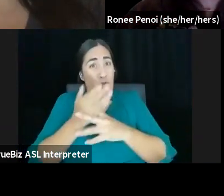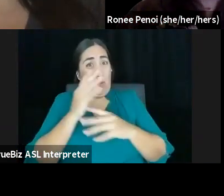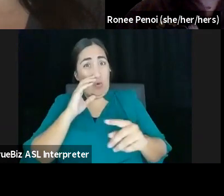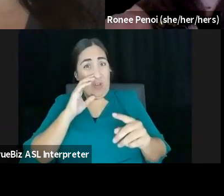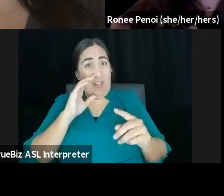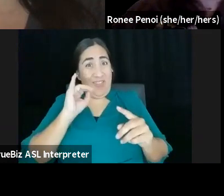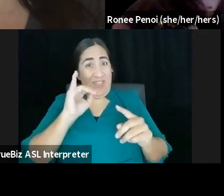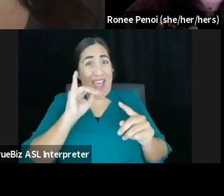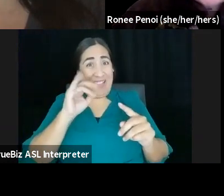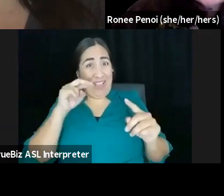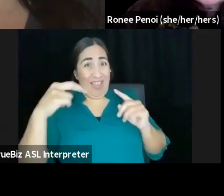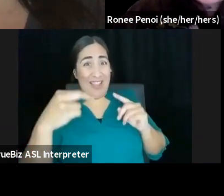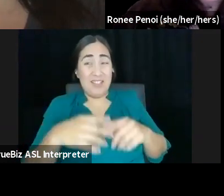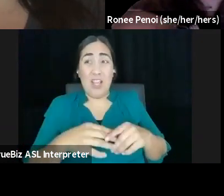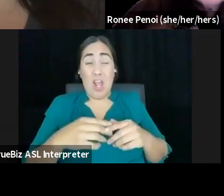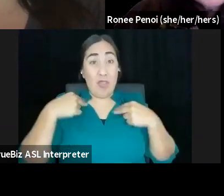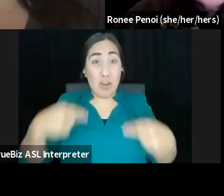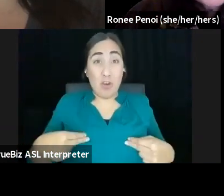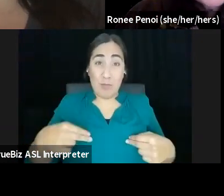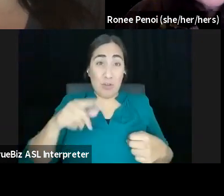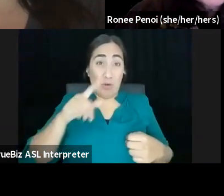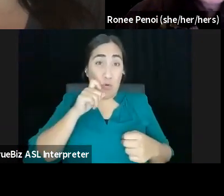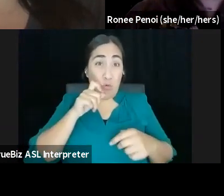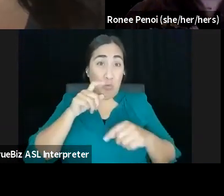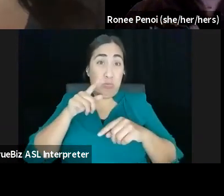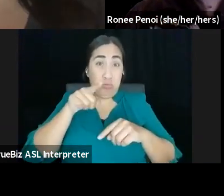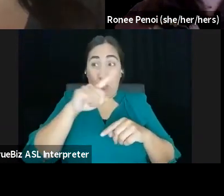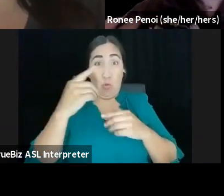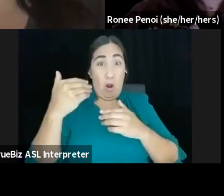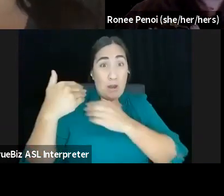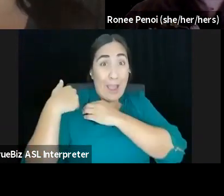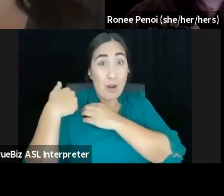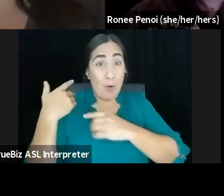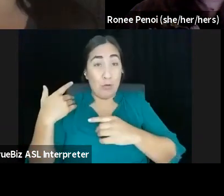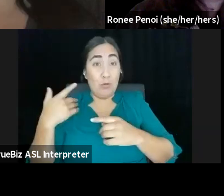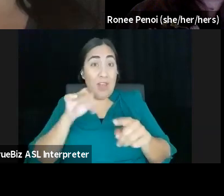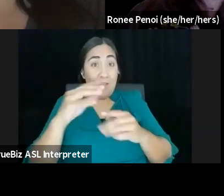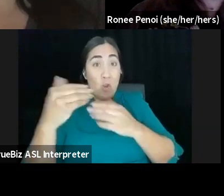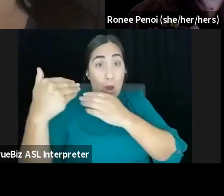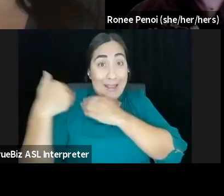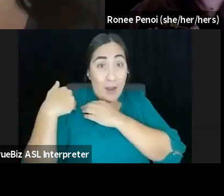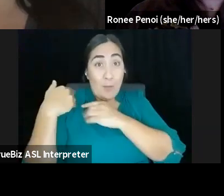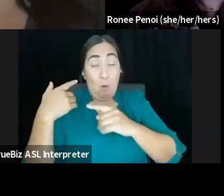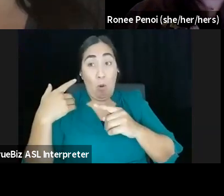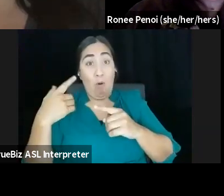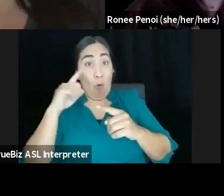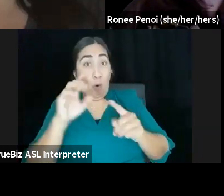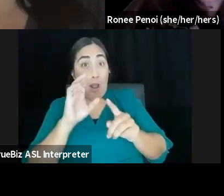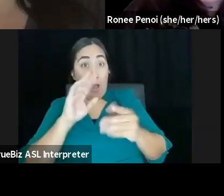accountable to as part of that organization. So if you're accountable to a community, it means that you're thinking about the sustainability of that